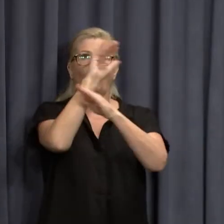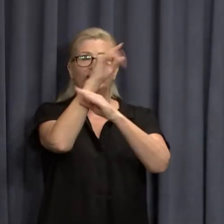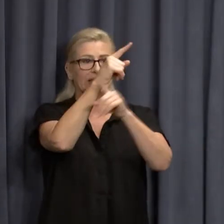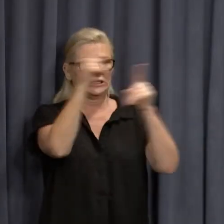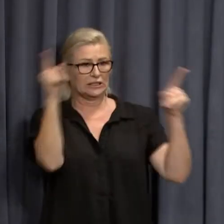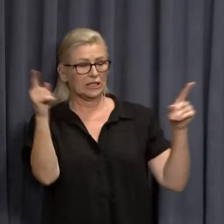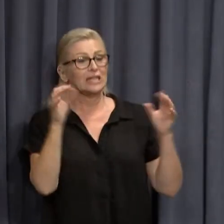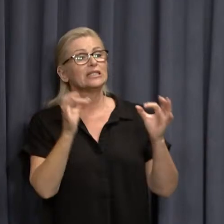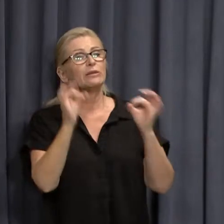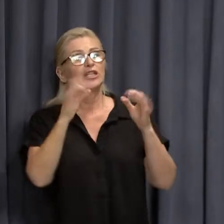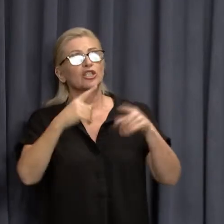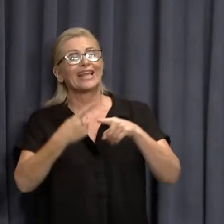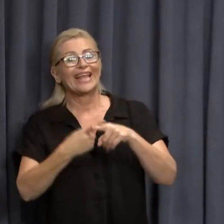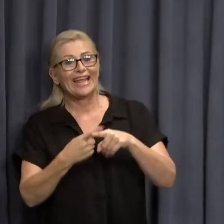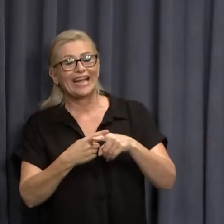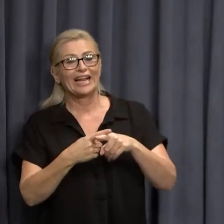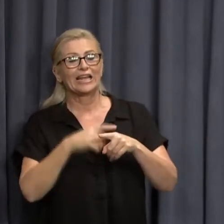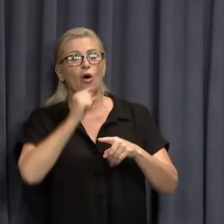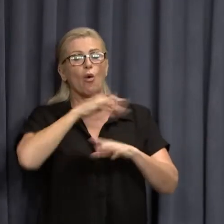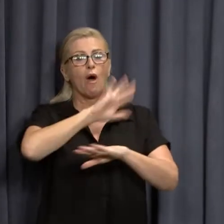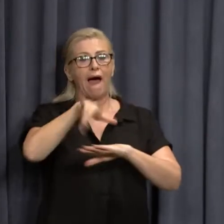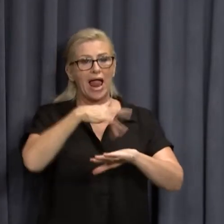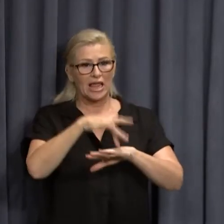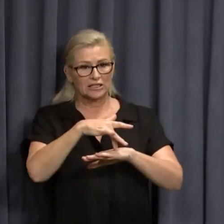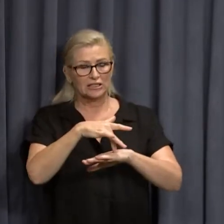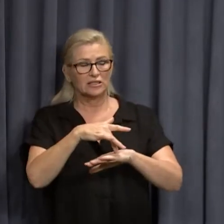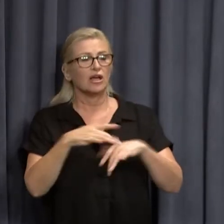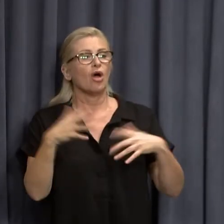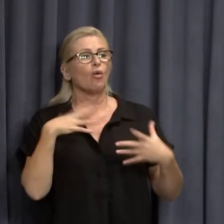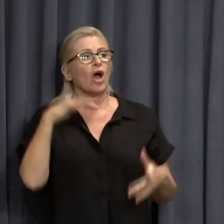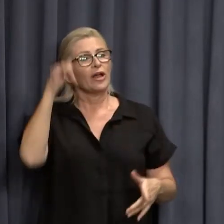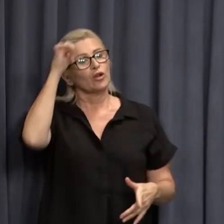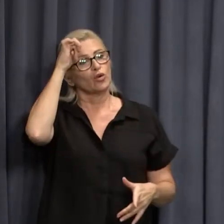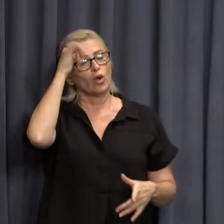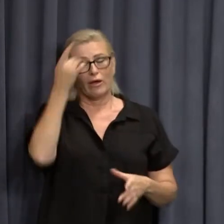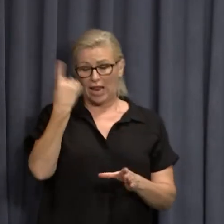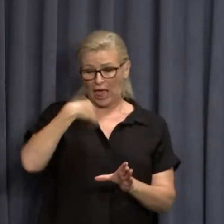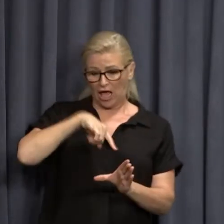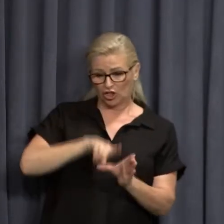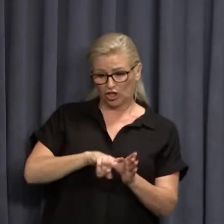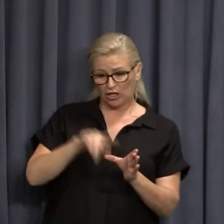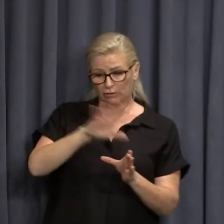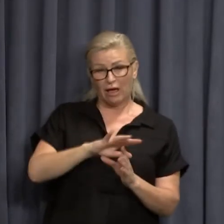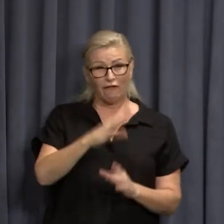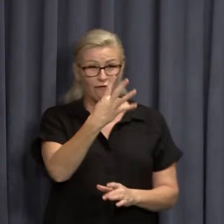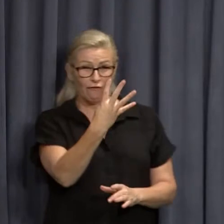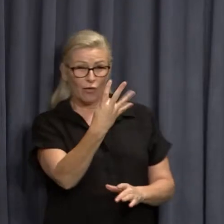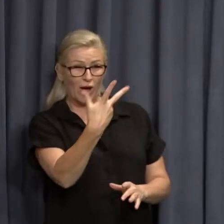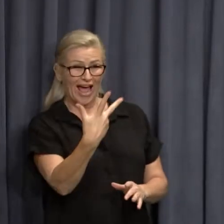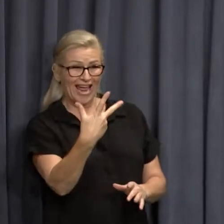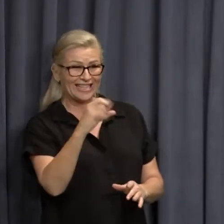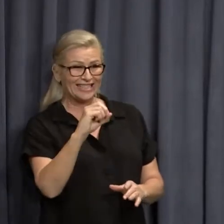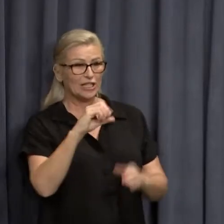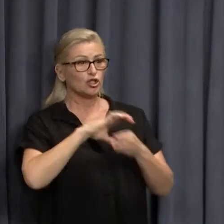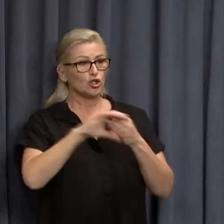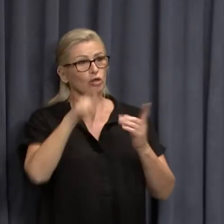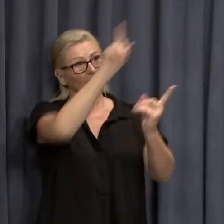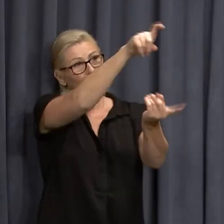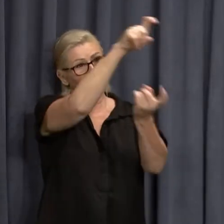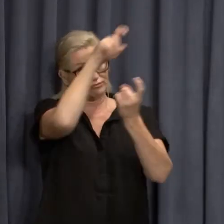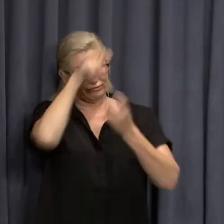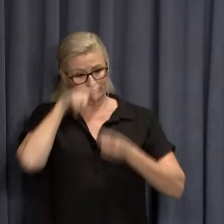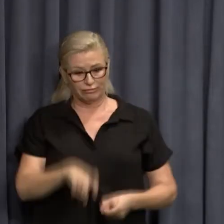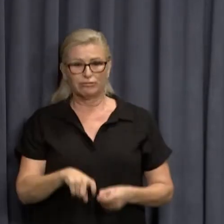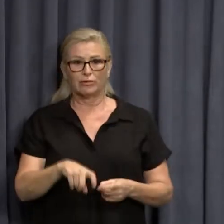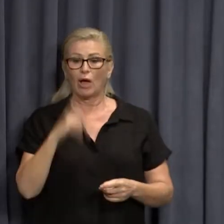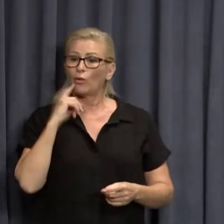particularly the UK and Ireland. I know that last year around 480 doctors were recruited, and that continues,